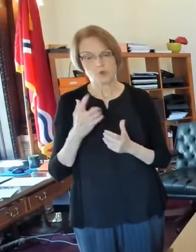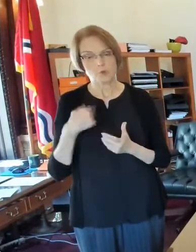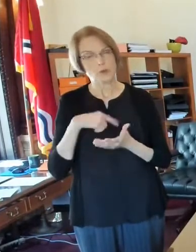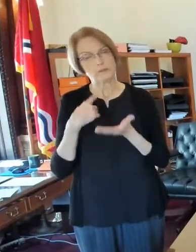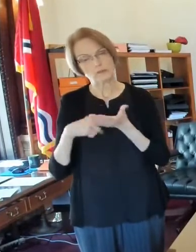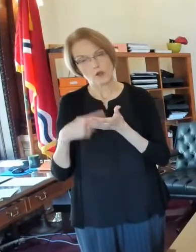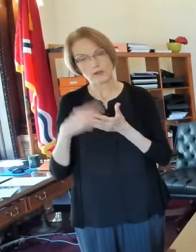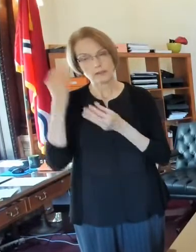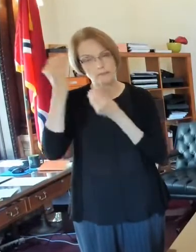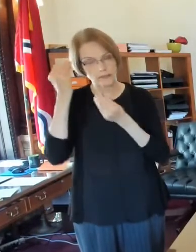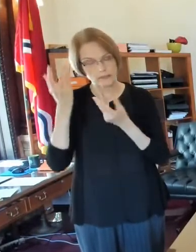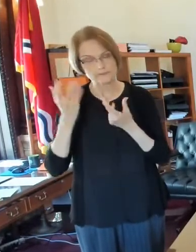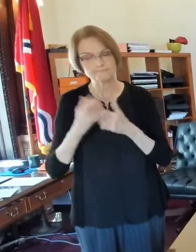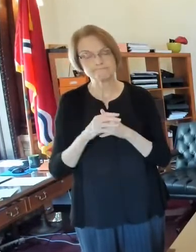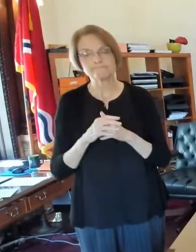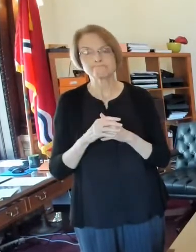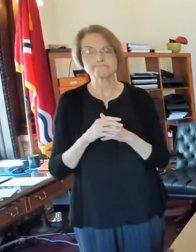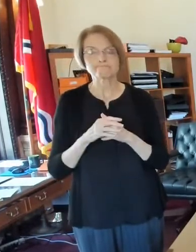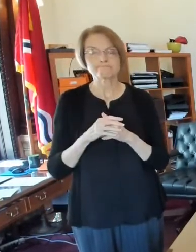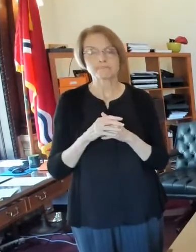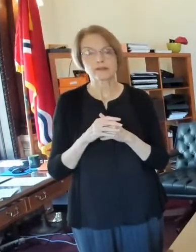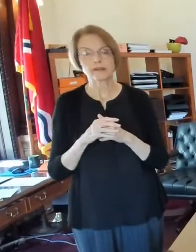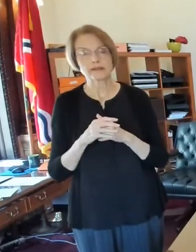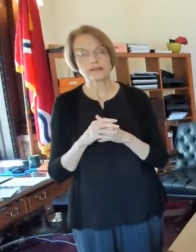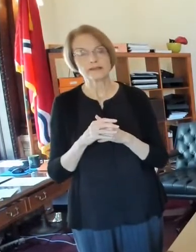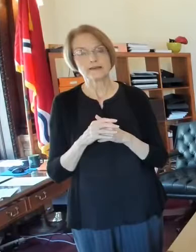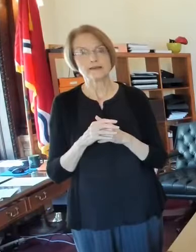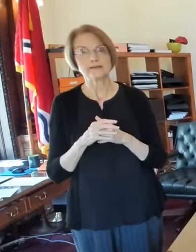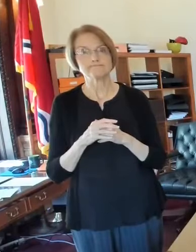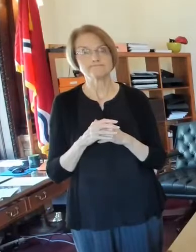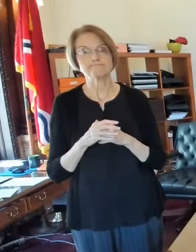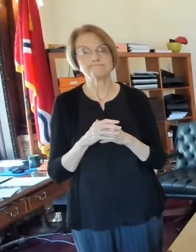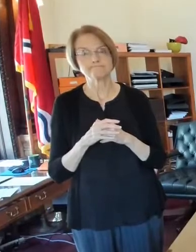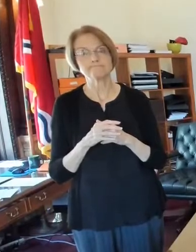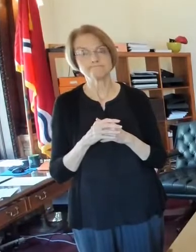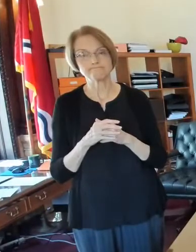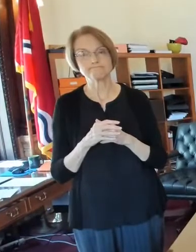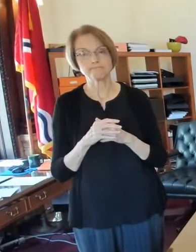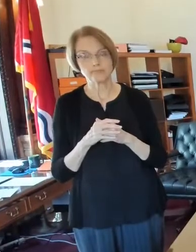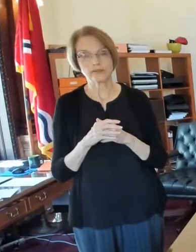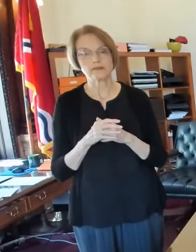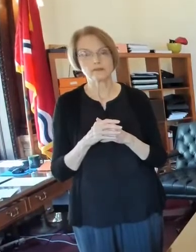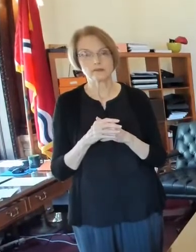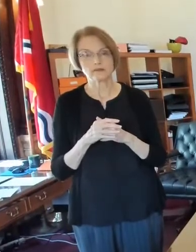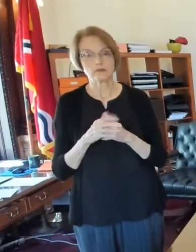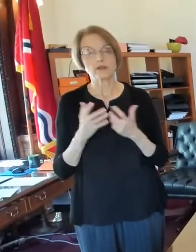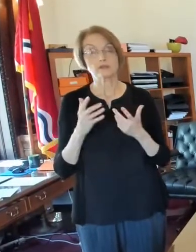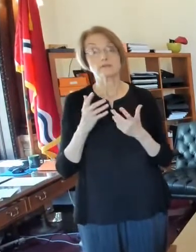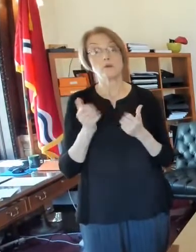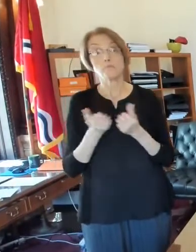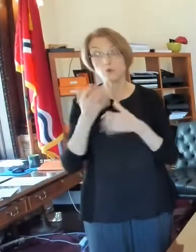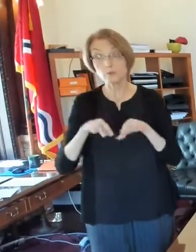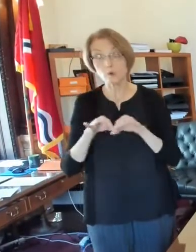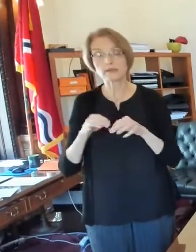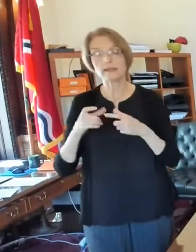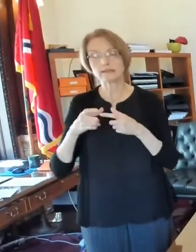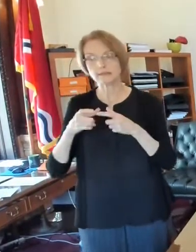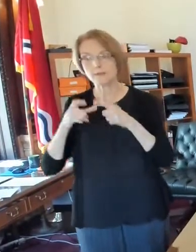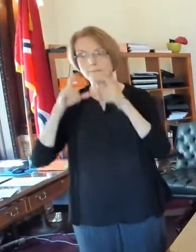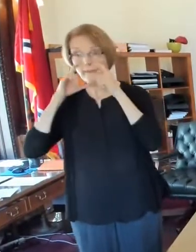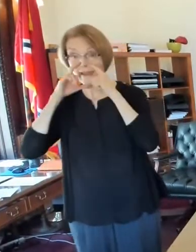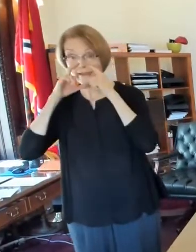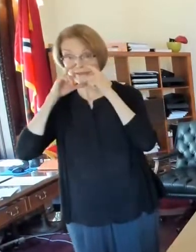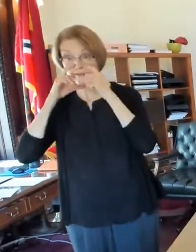um, you know, it really has the most to do with mask wearing and social